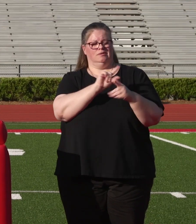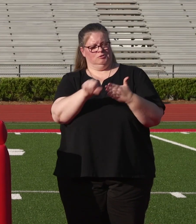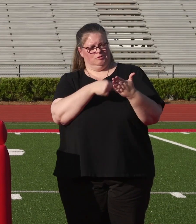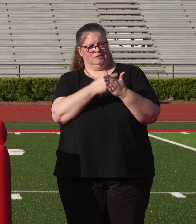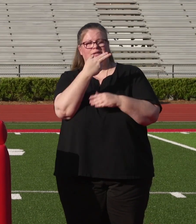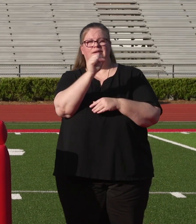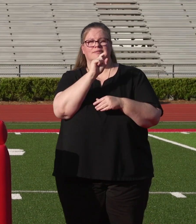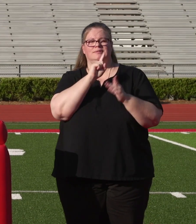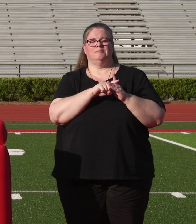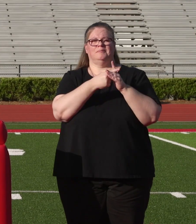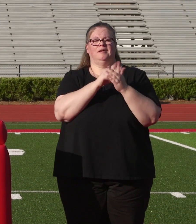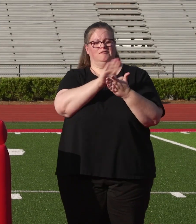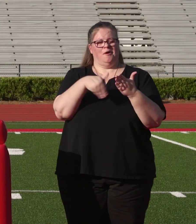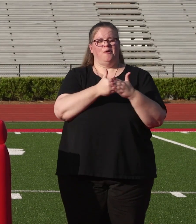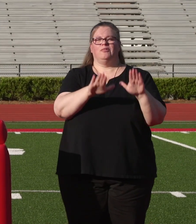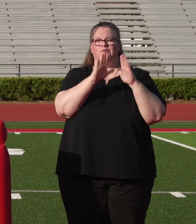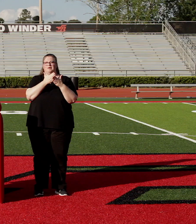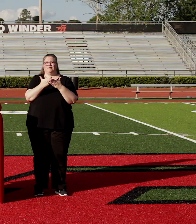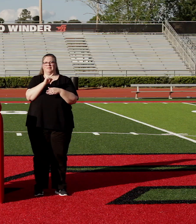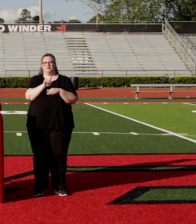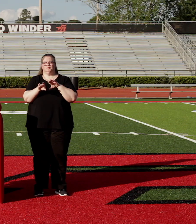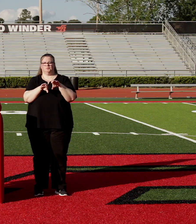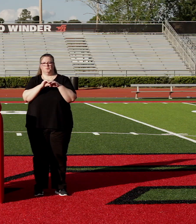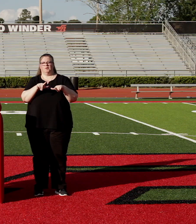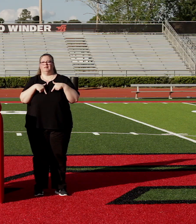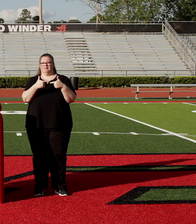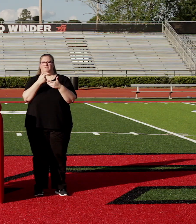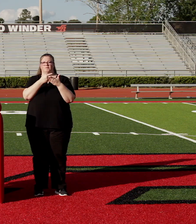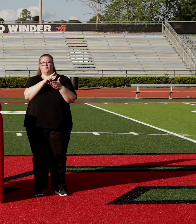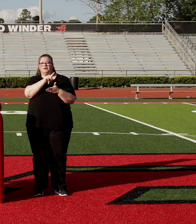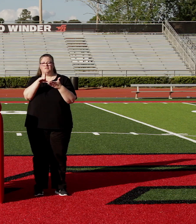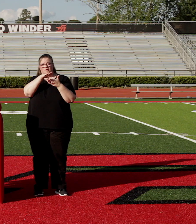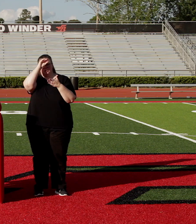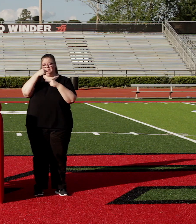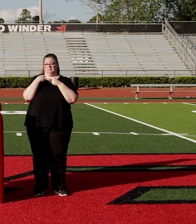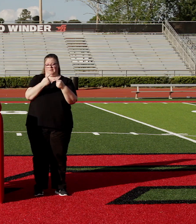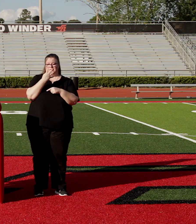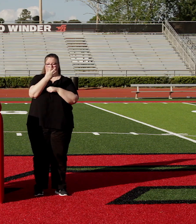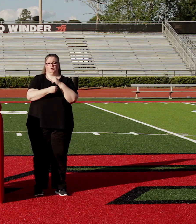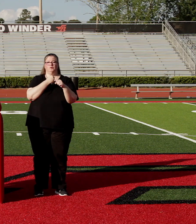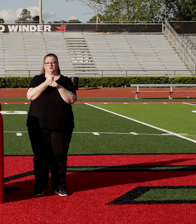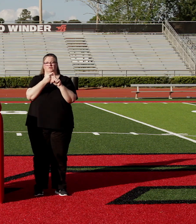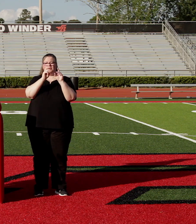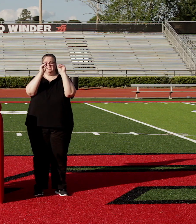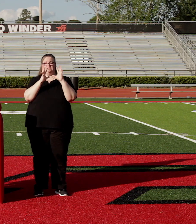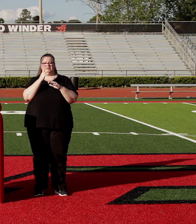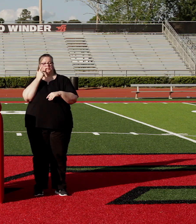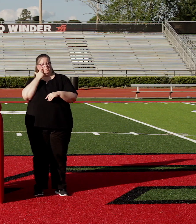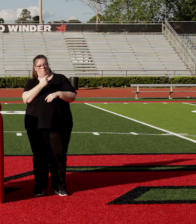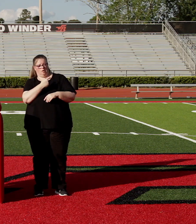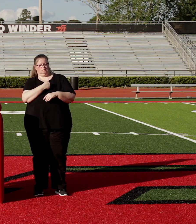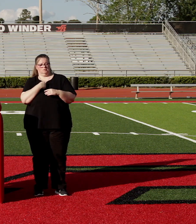school is just the beginning of all the great things you will do in your life. Use what you've learned in the past four years from the teachers who watch us grow